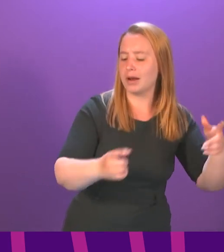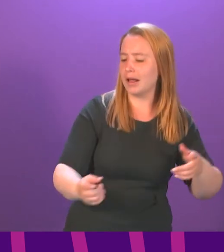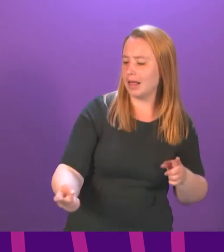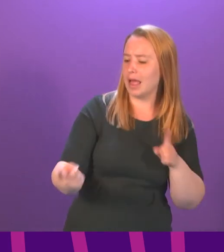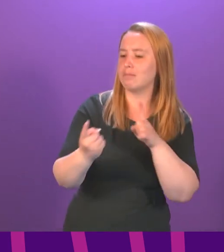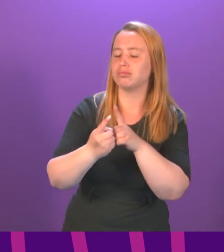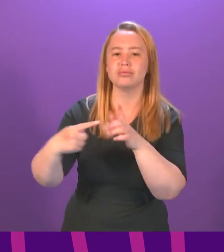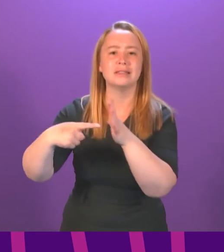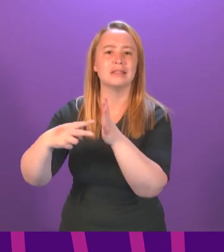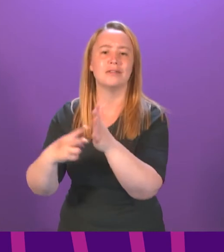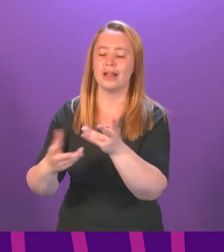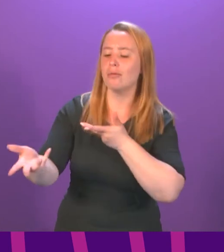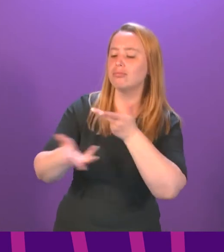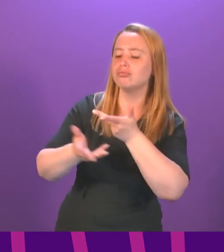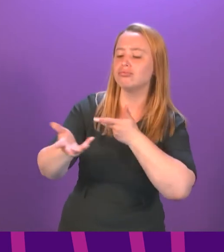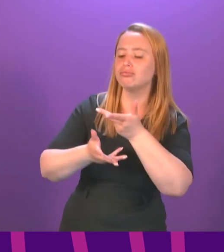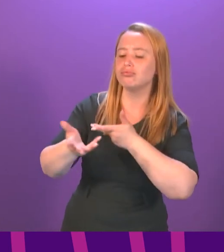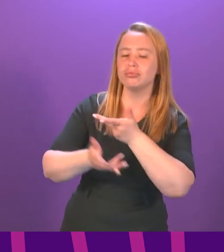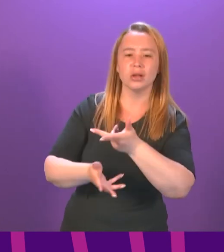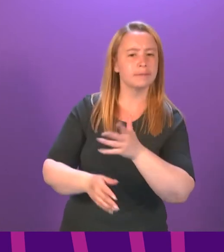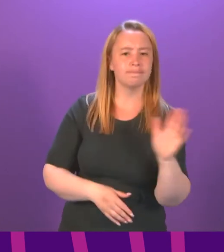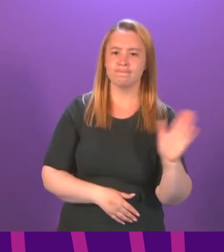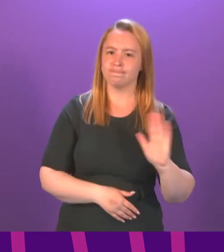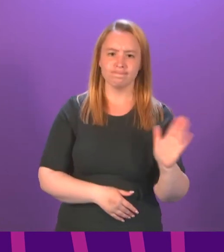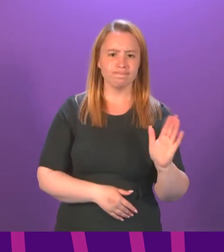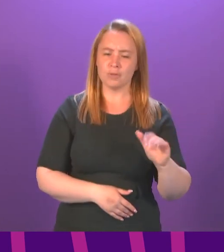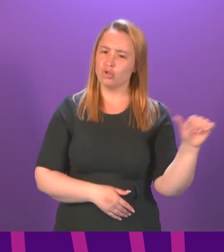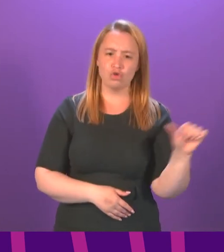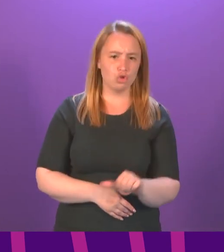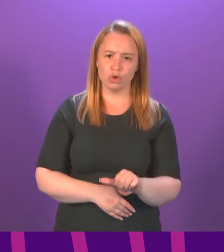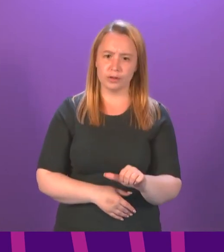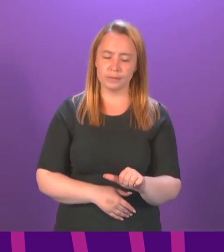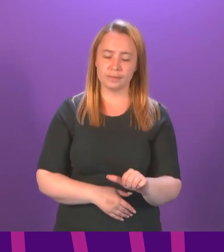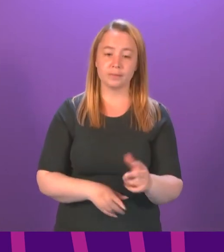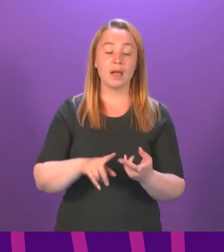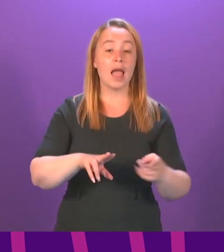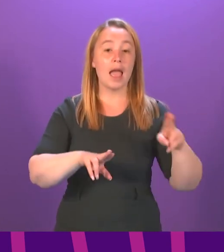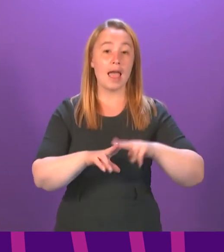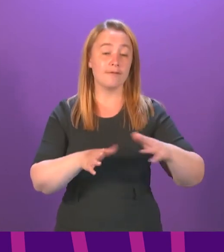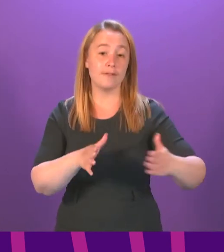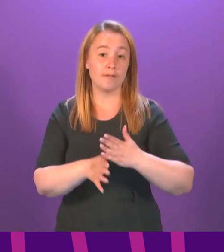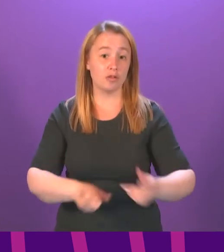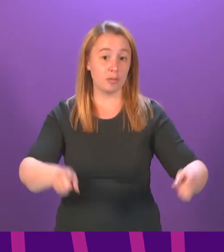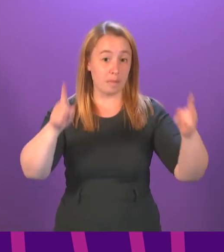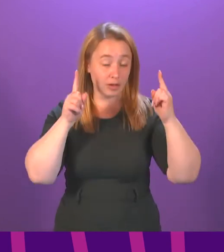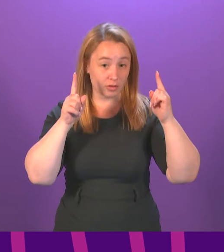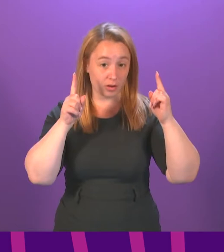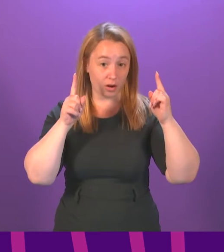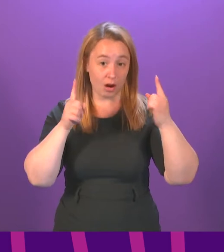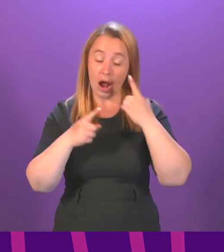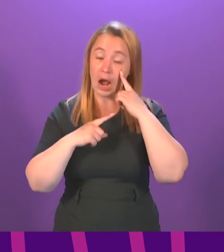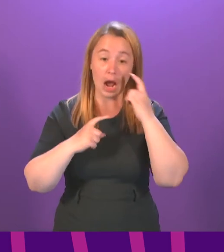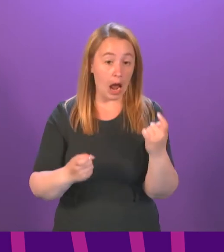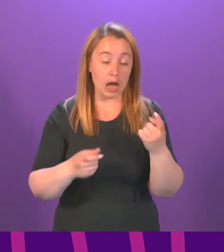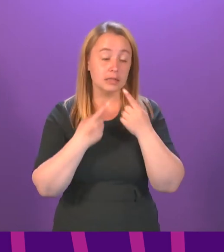statements instead in front of TV cameras and journalists? Second, if the First Minister was not in a position to